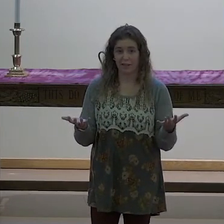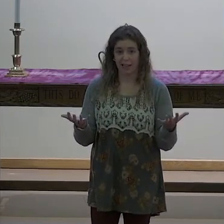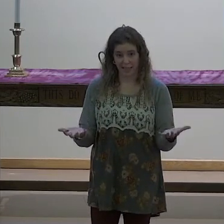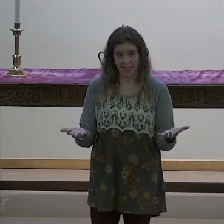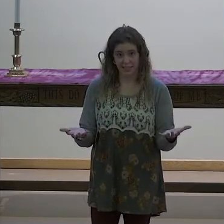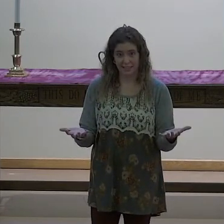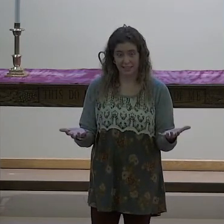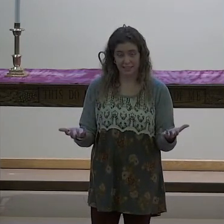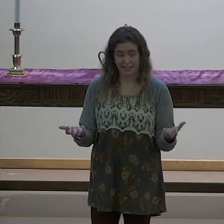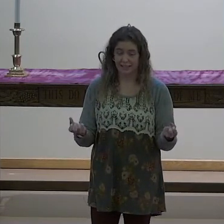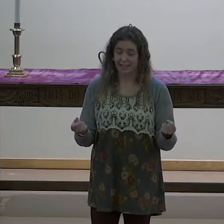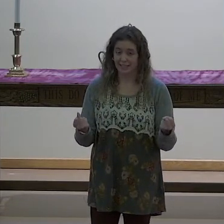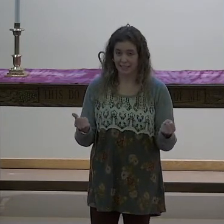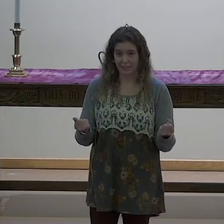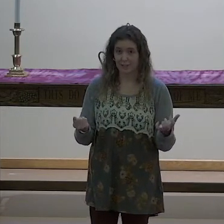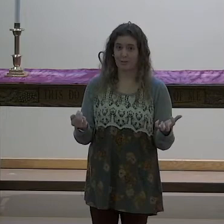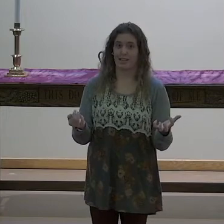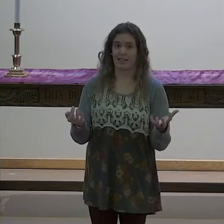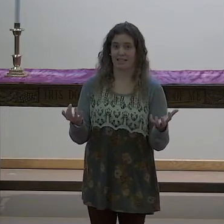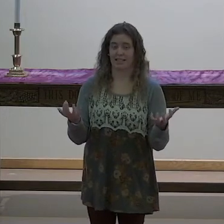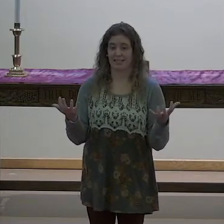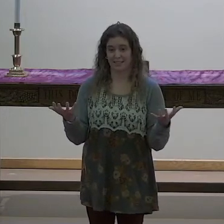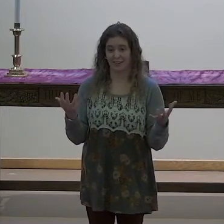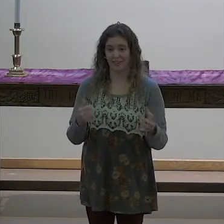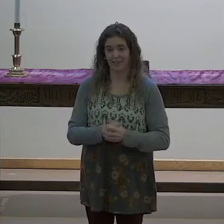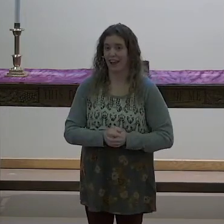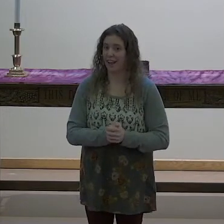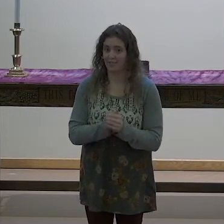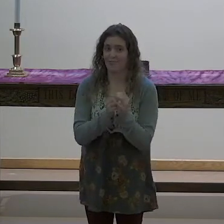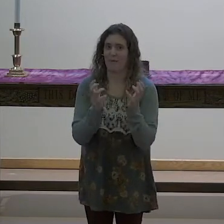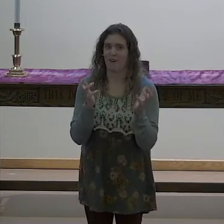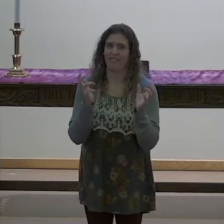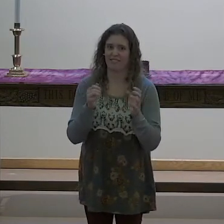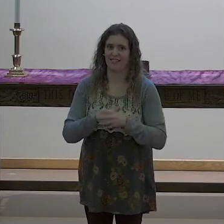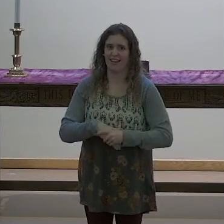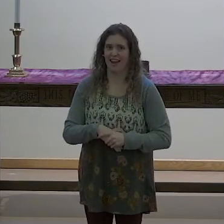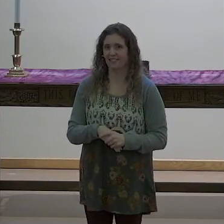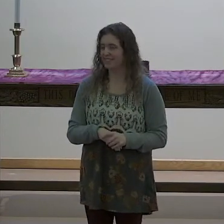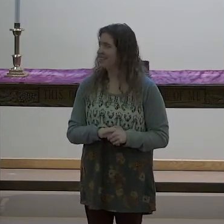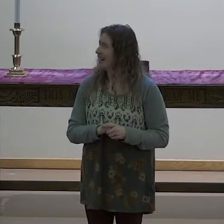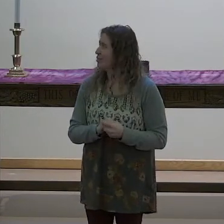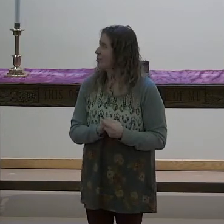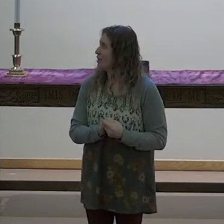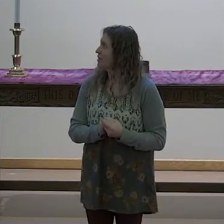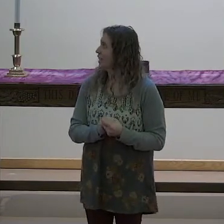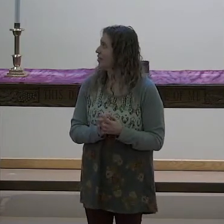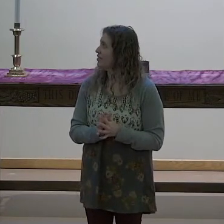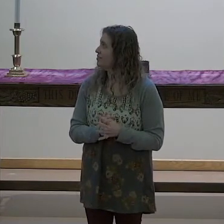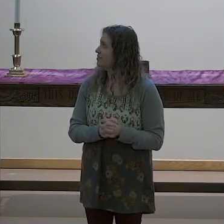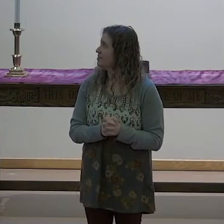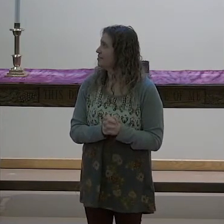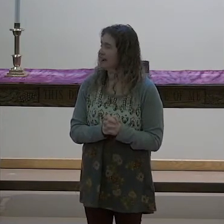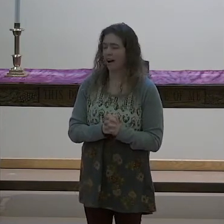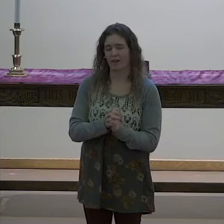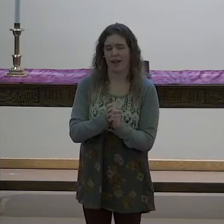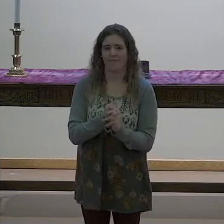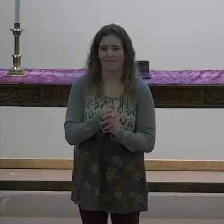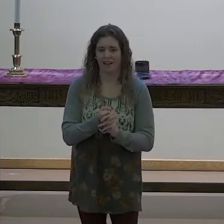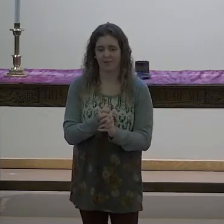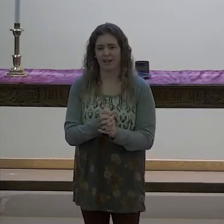beginning? Let's do this. Hopefully I can remember everything now as we put it together. Okay, here